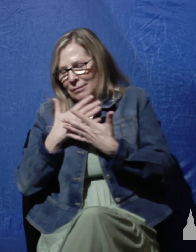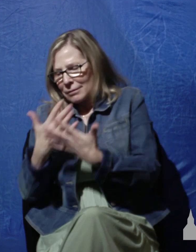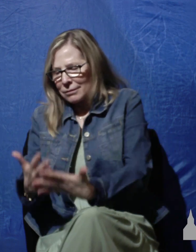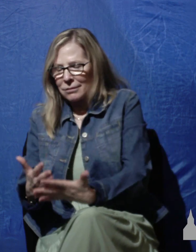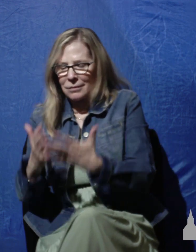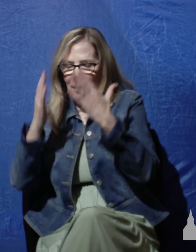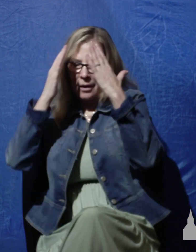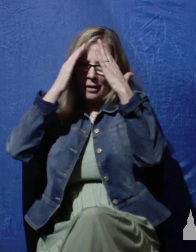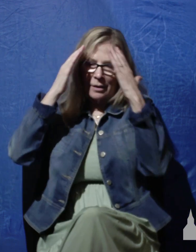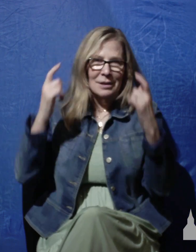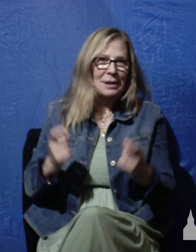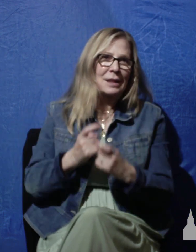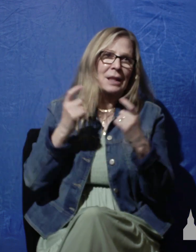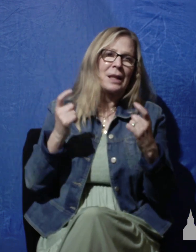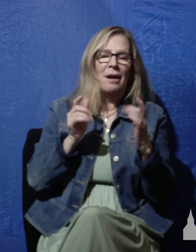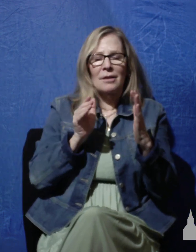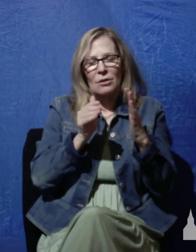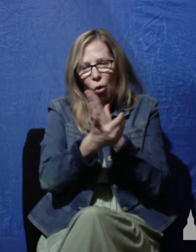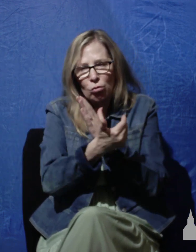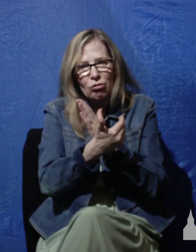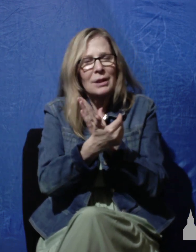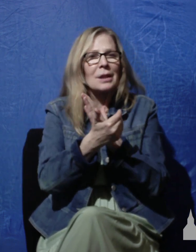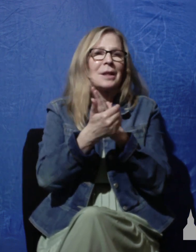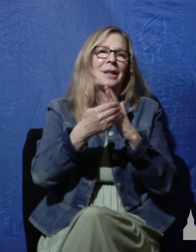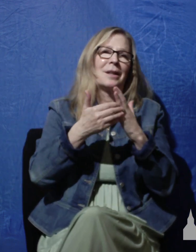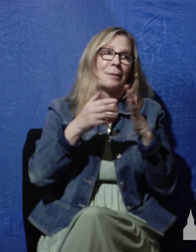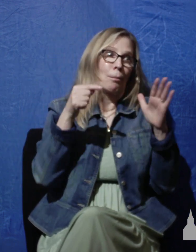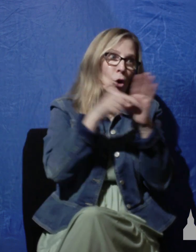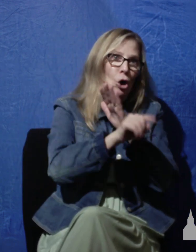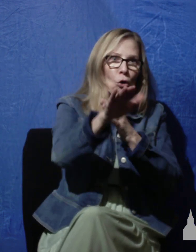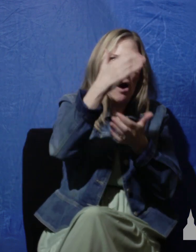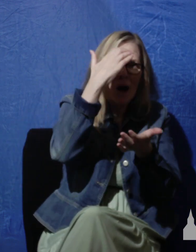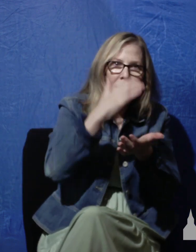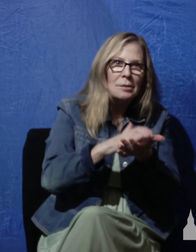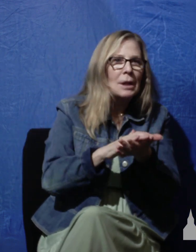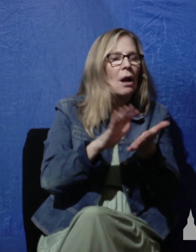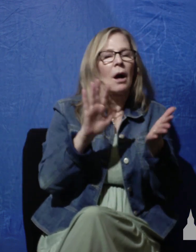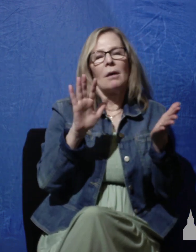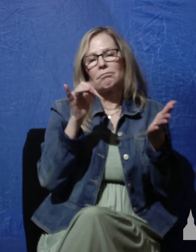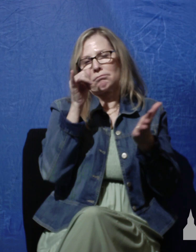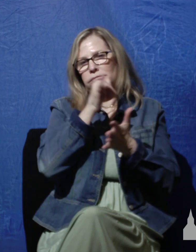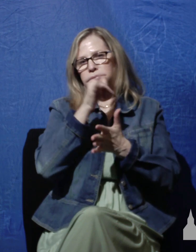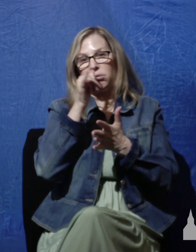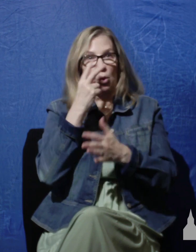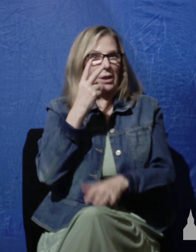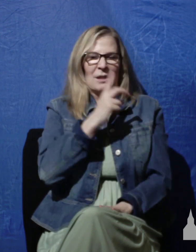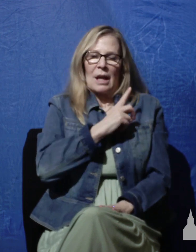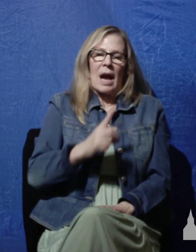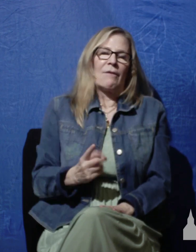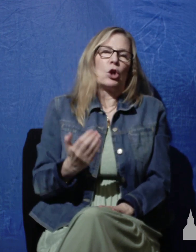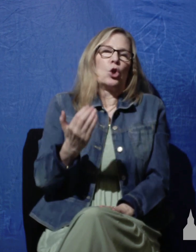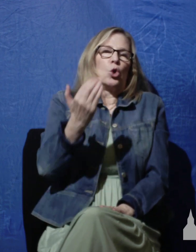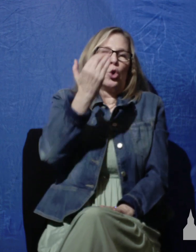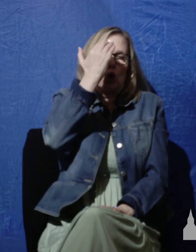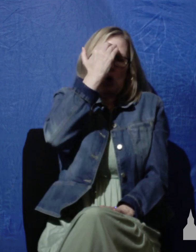adultery with Bathsheba and the murder of her husband, Uriah the Hittite. And you'll see that David knew how sinfully wretched